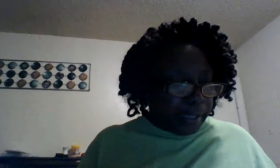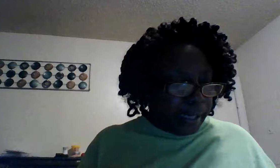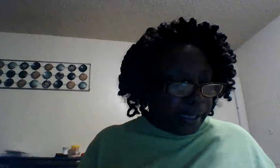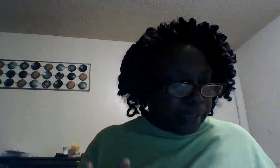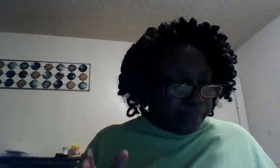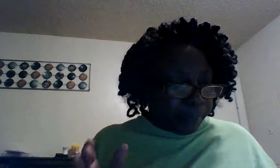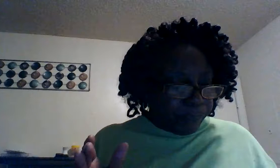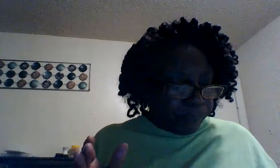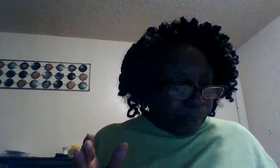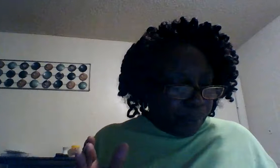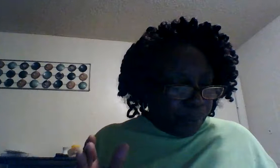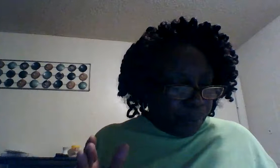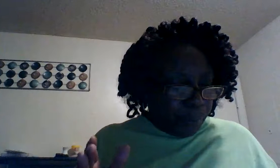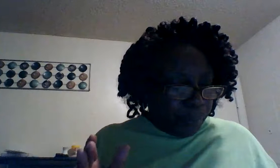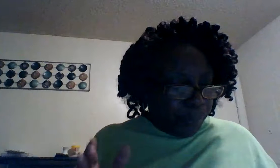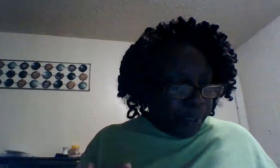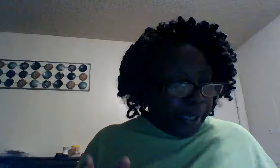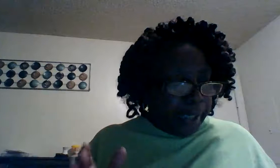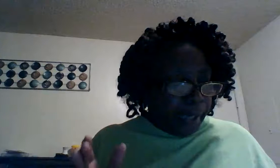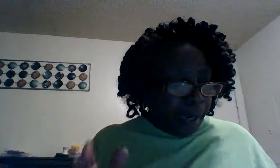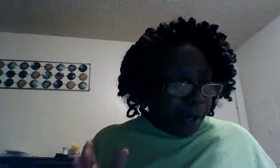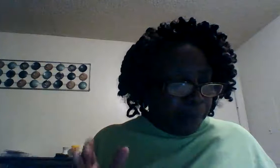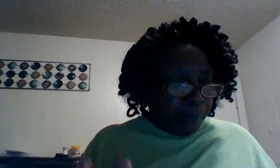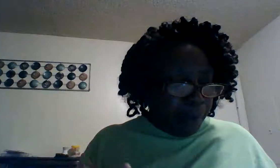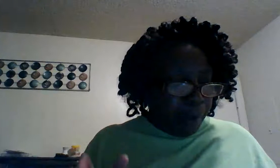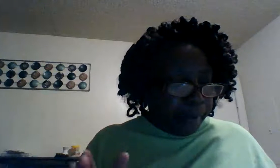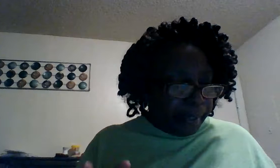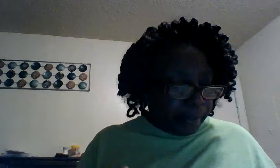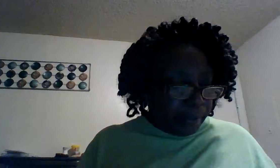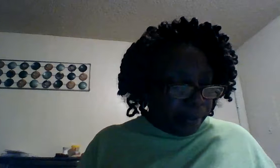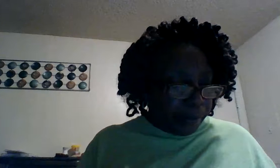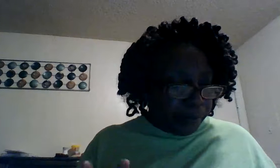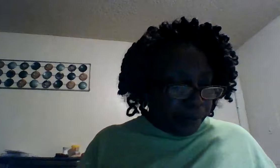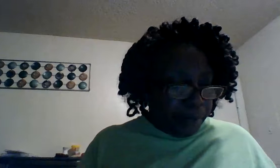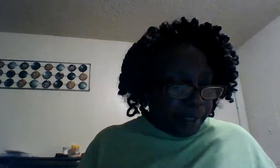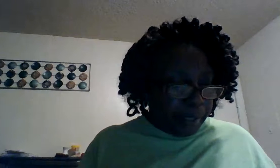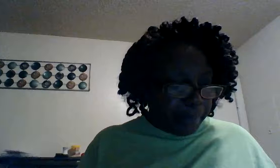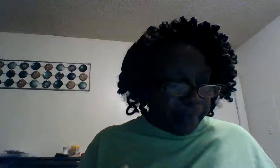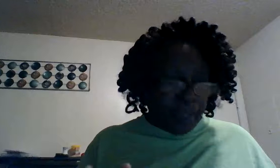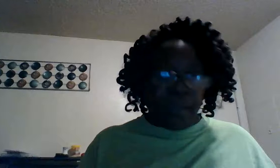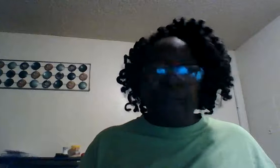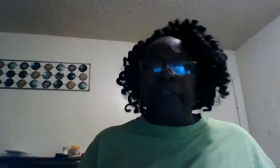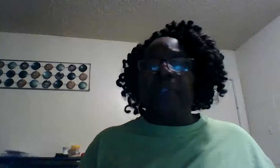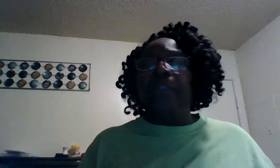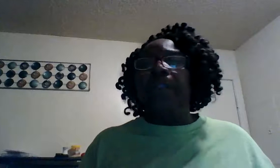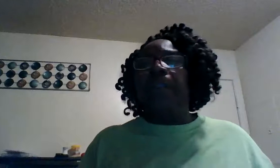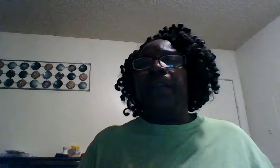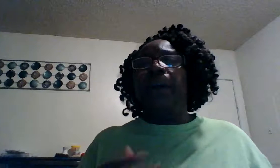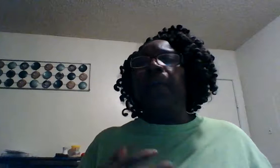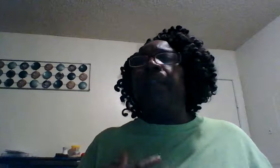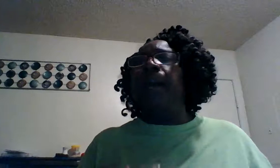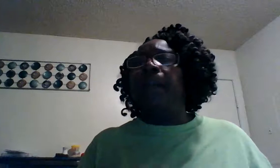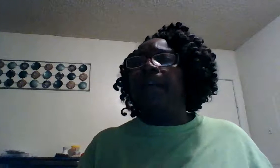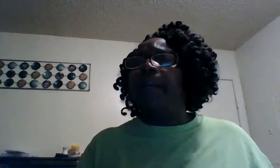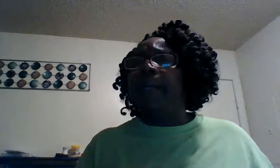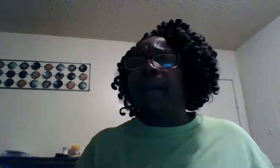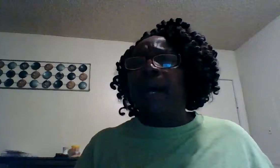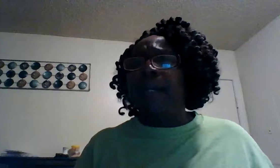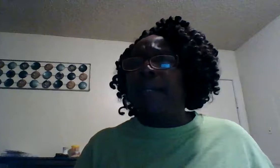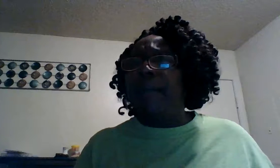things we are more than a conqueror through him that love us as long as i know that god love